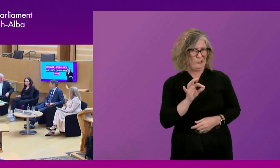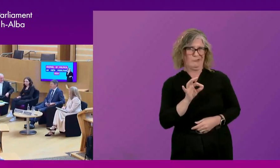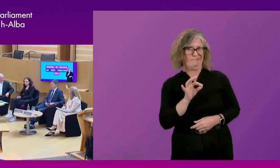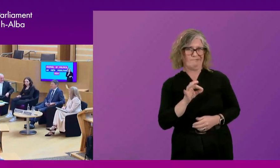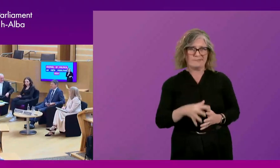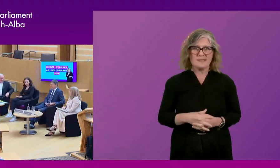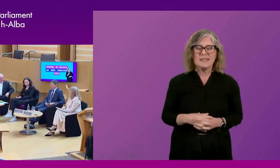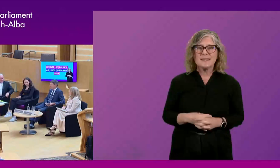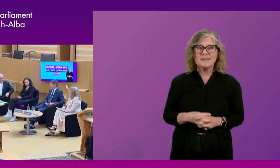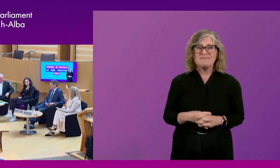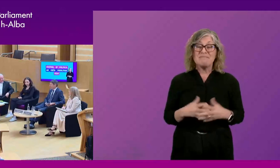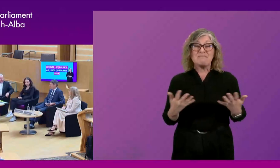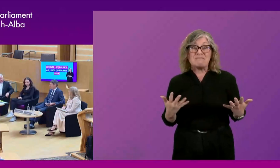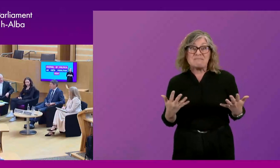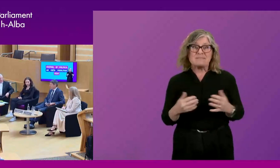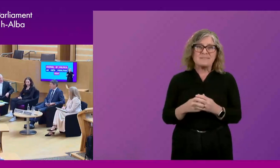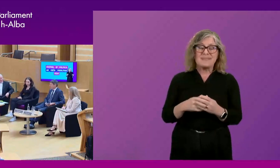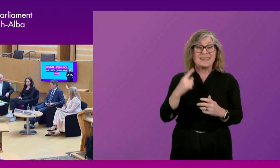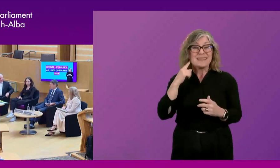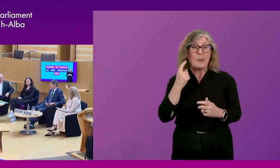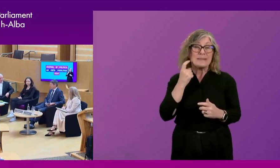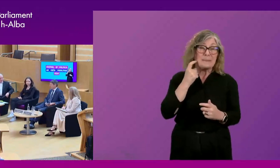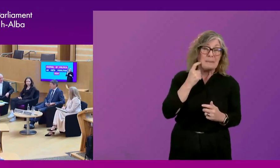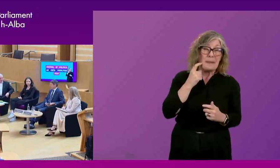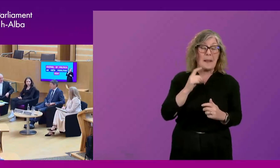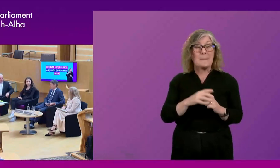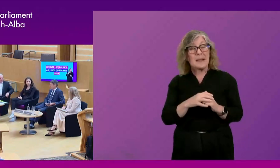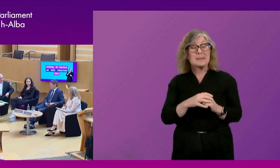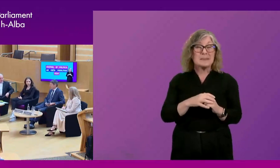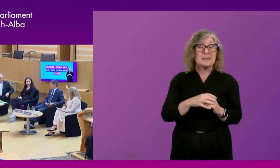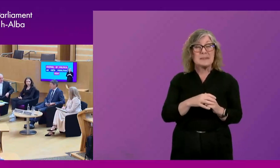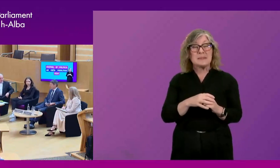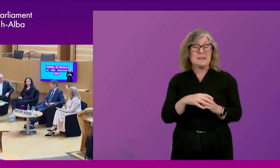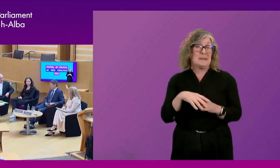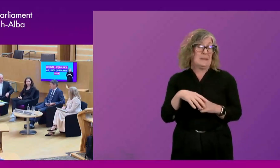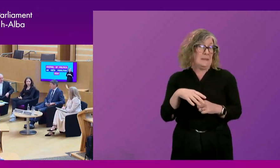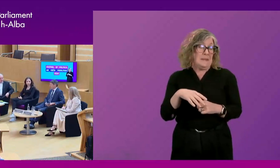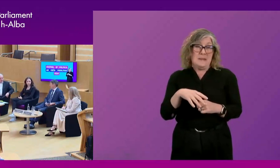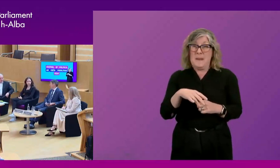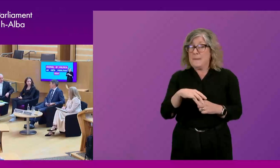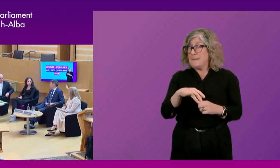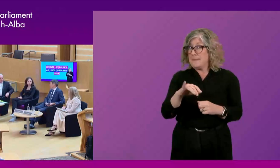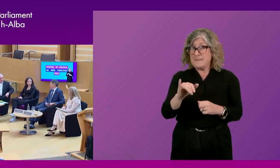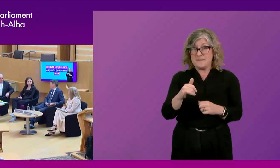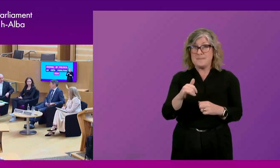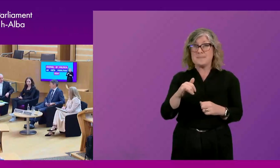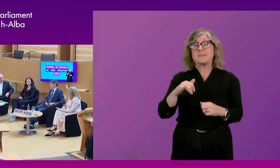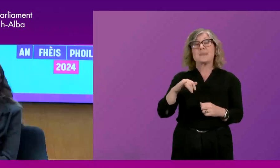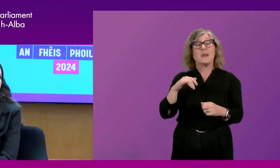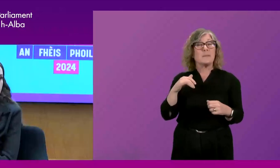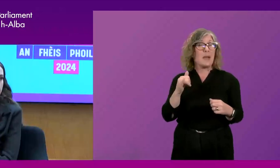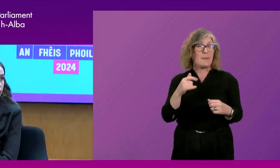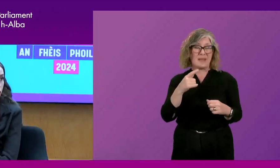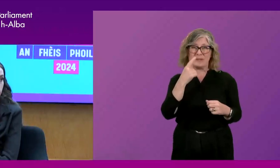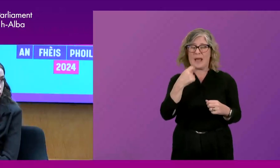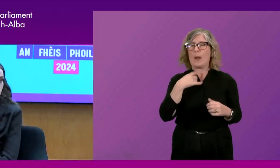I mean, it sounds simple. Well, you can say it in one sentence, and that's that we need a less divisive politics, but that